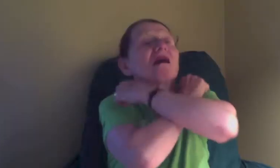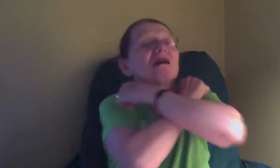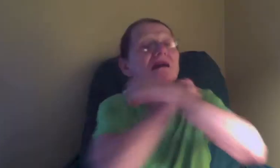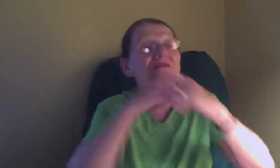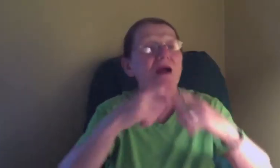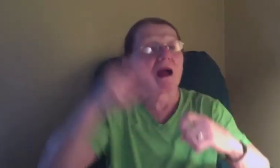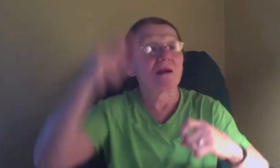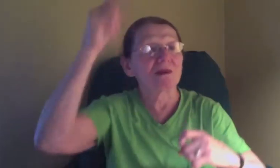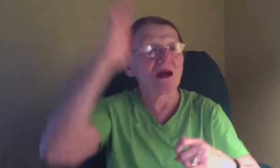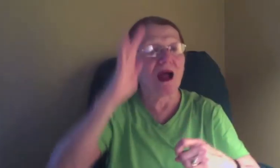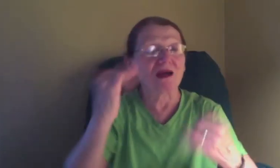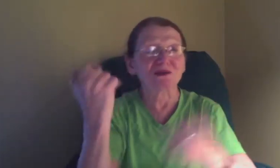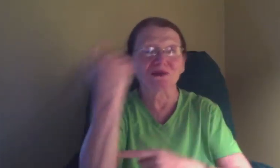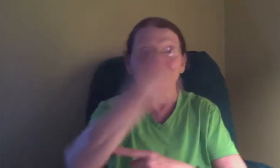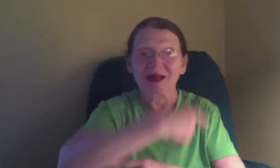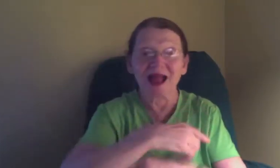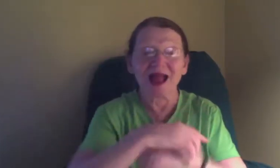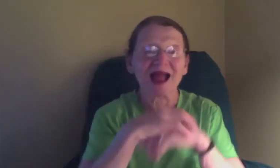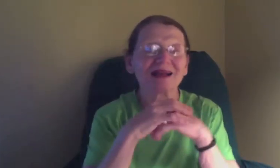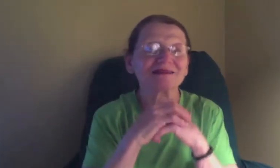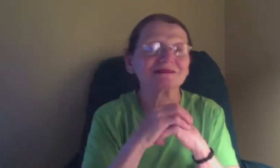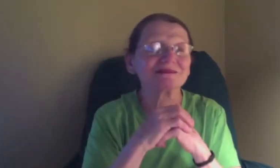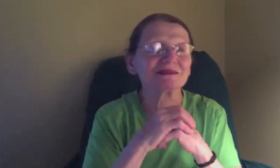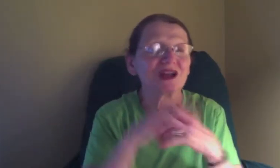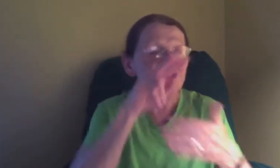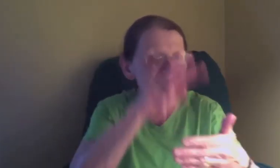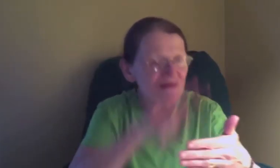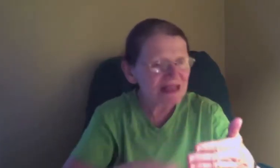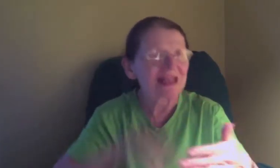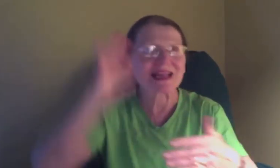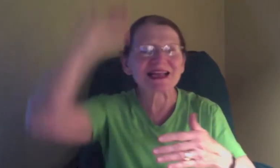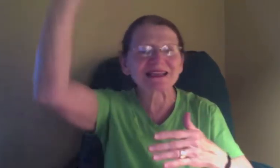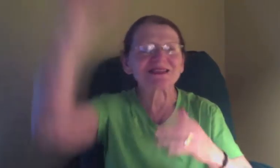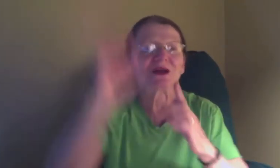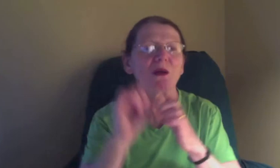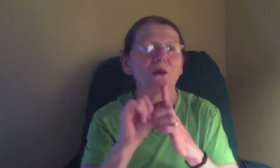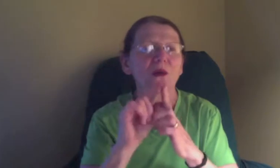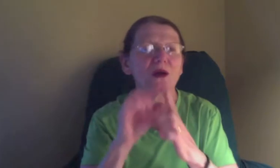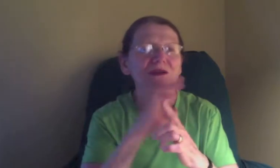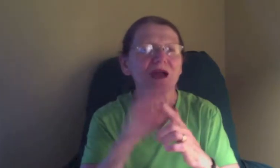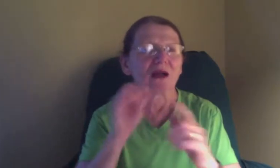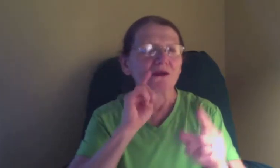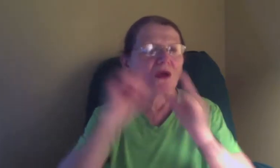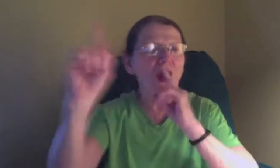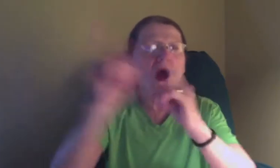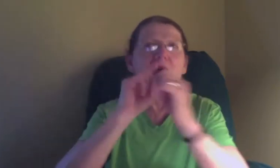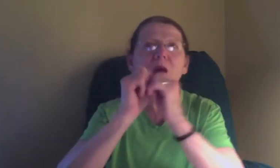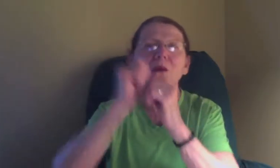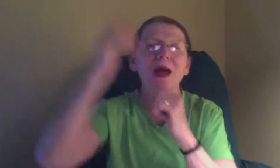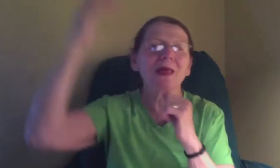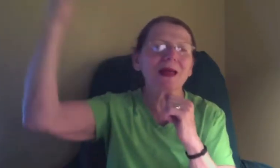I don't know if it was bad, but I